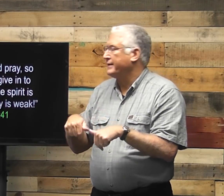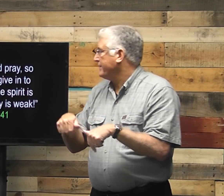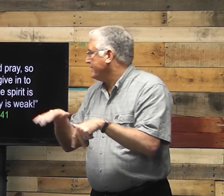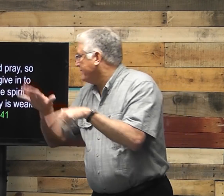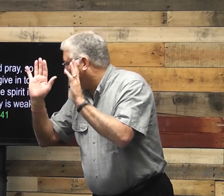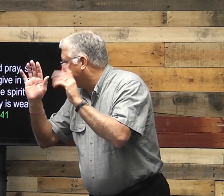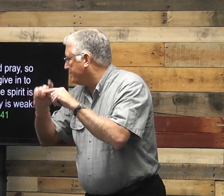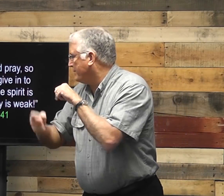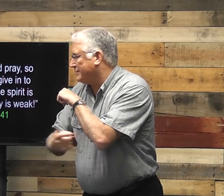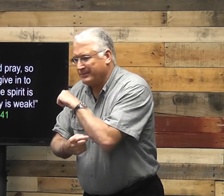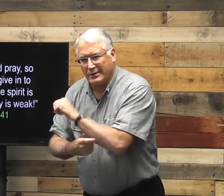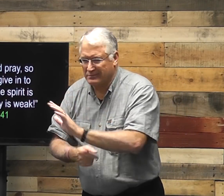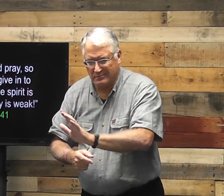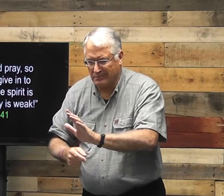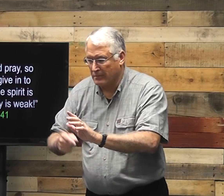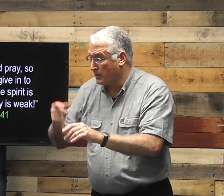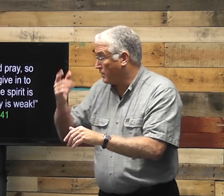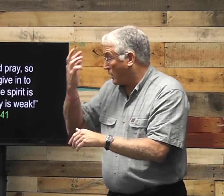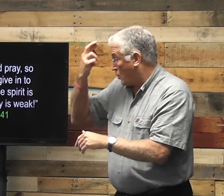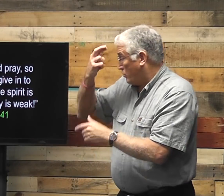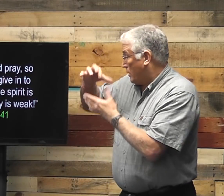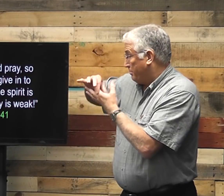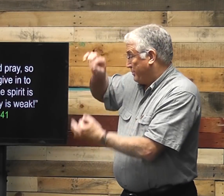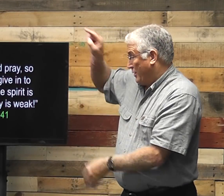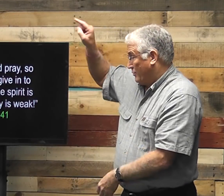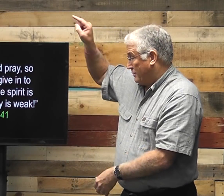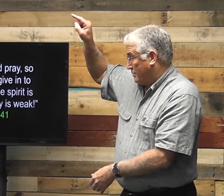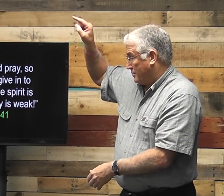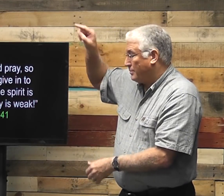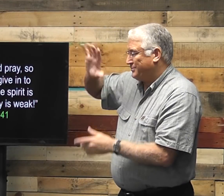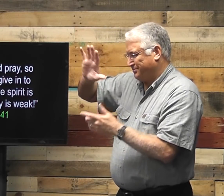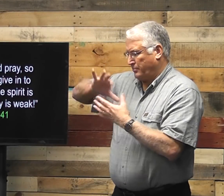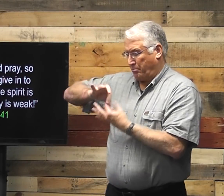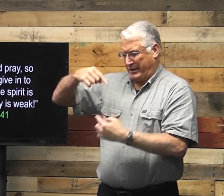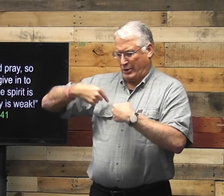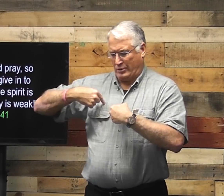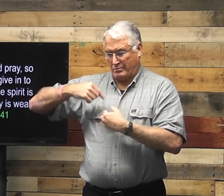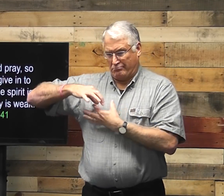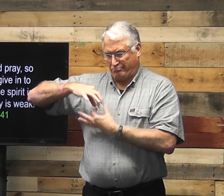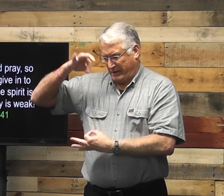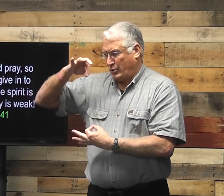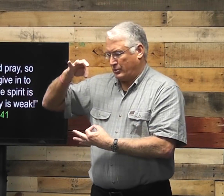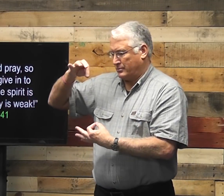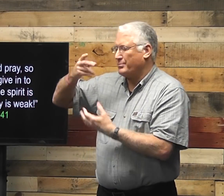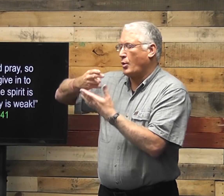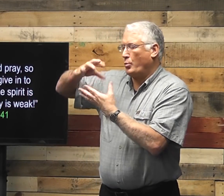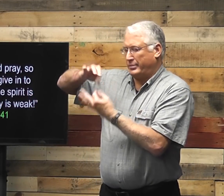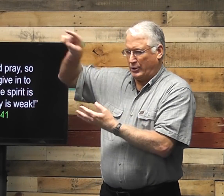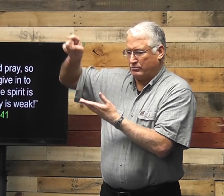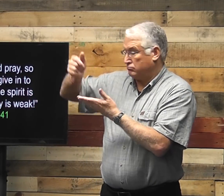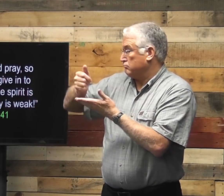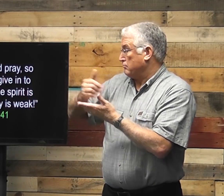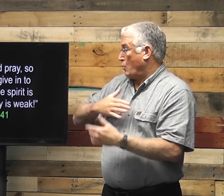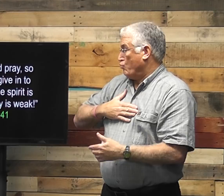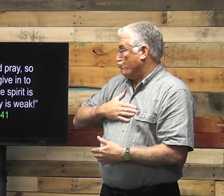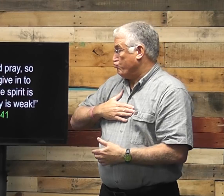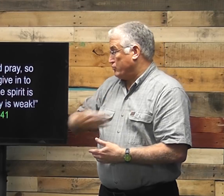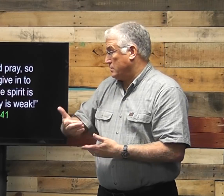into temptation. For the Spirit is willing. That the Holy Spirit is